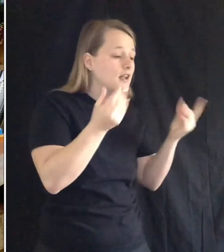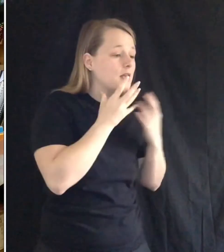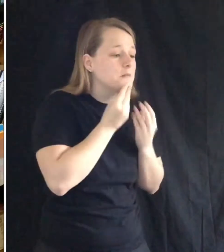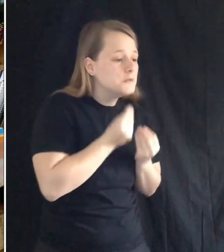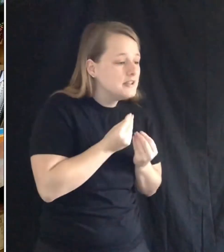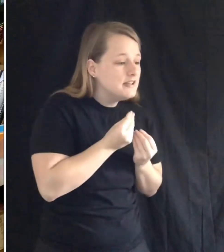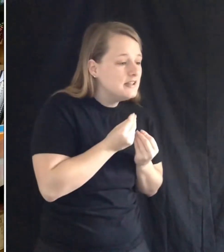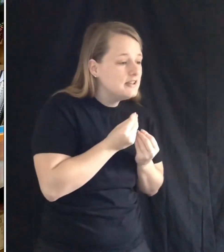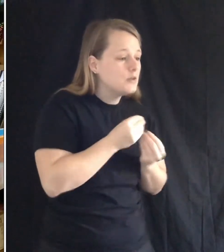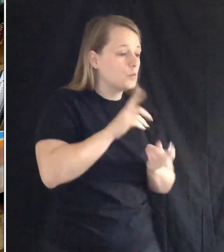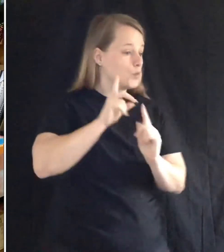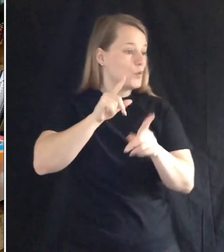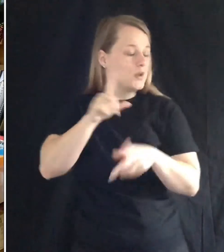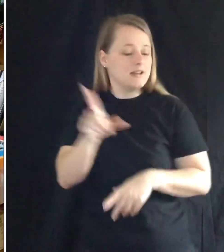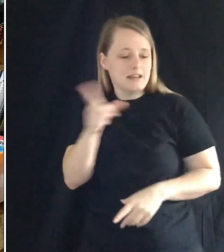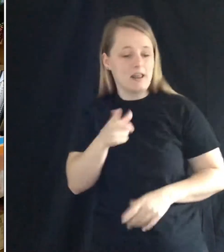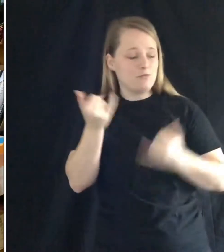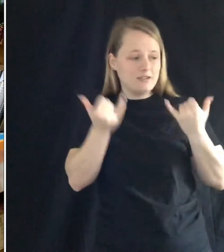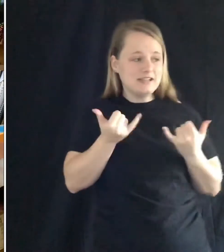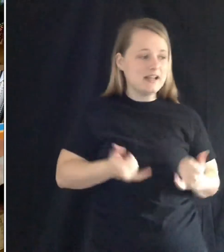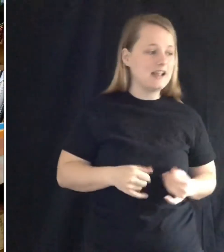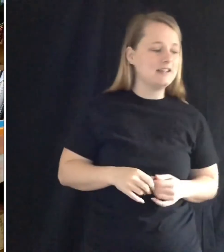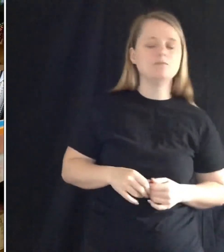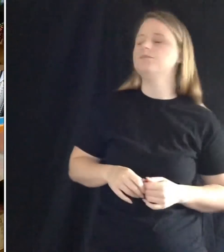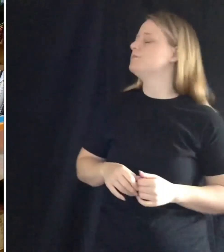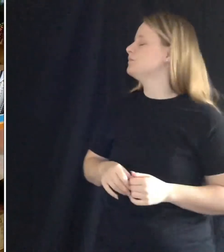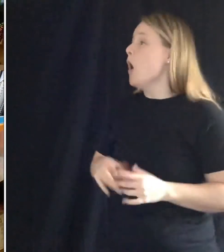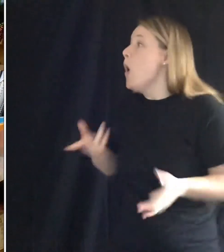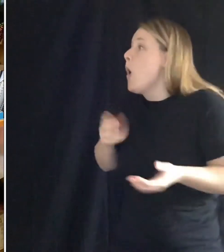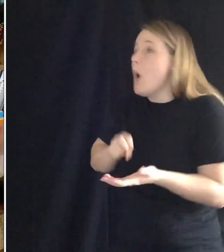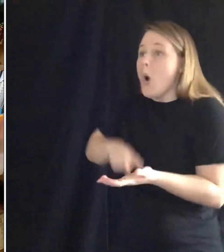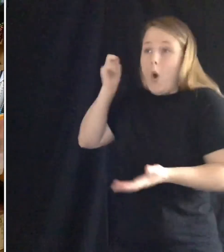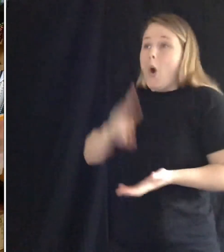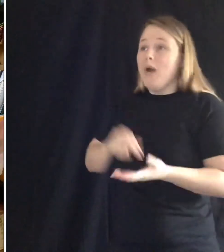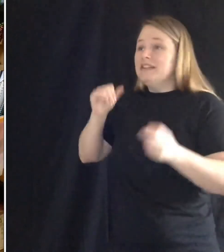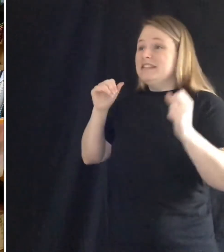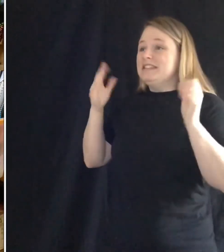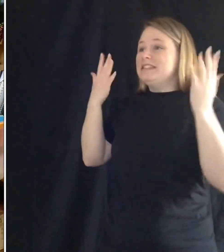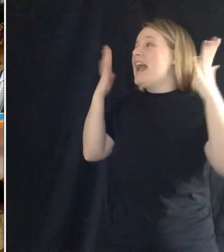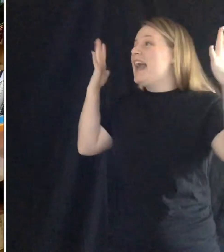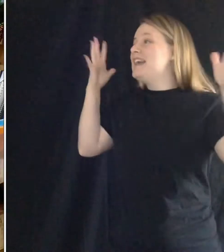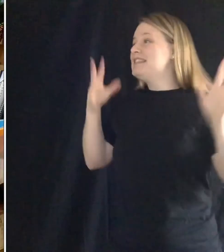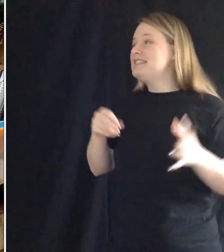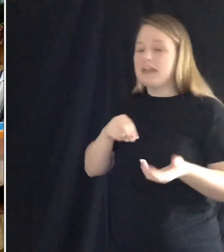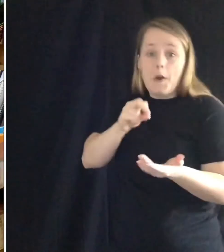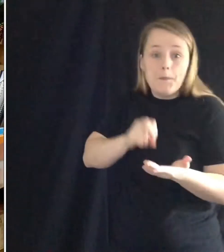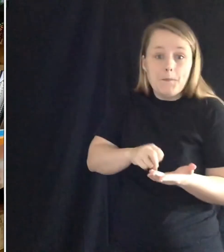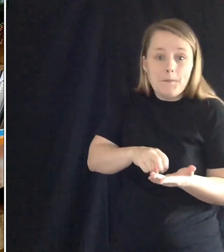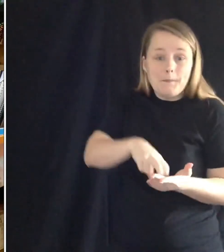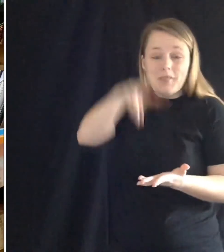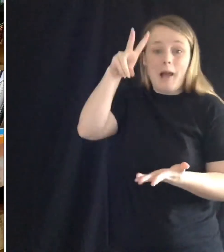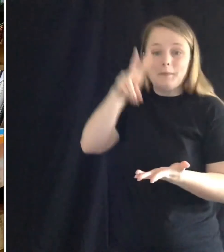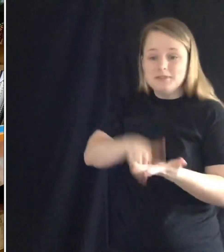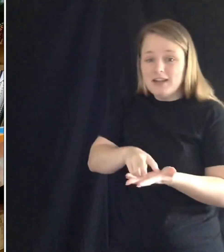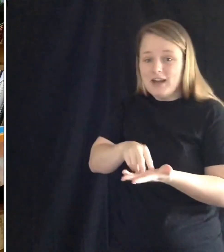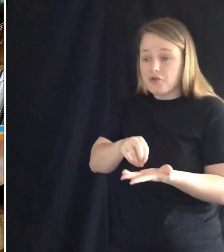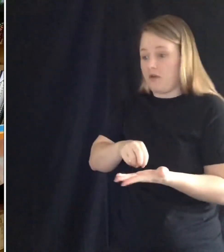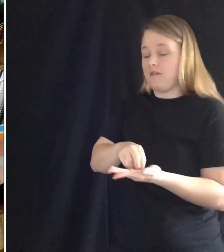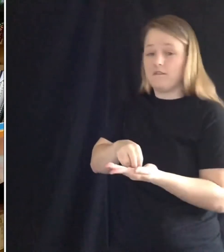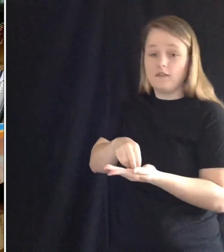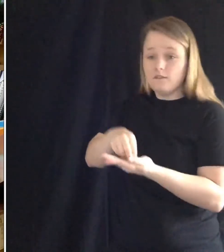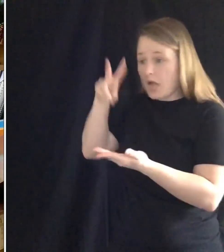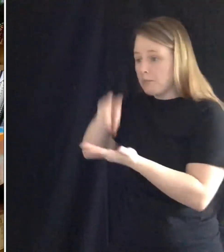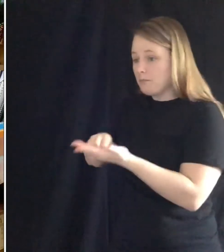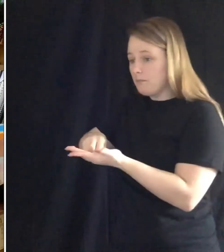We're going to the library. Oh, yippee! cried Froggy and he hopped out of bed and flopped into the